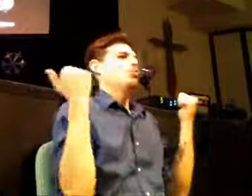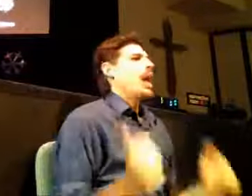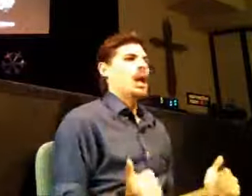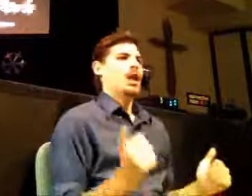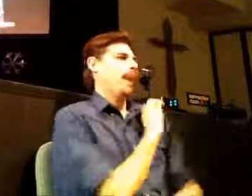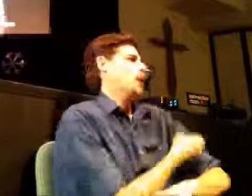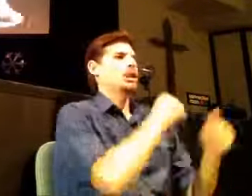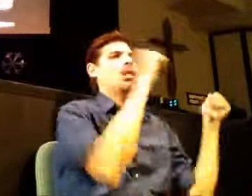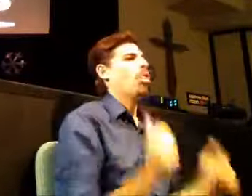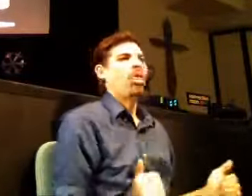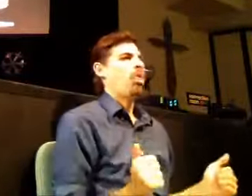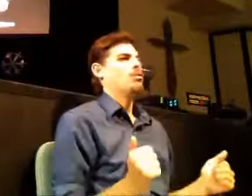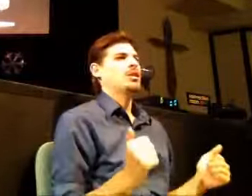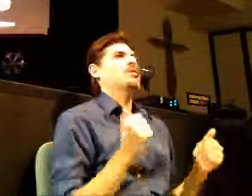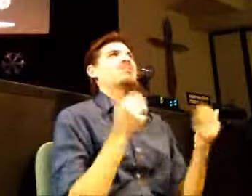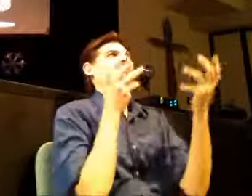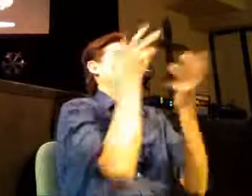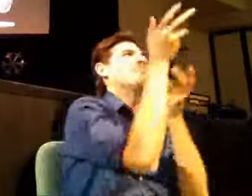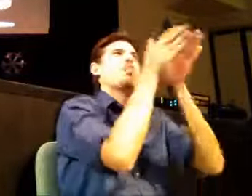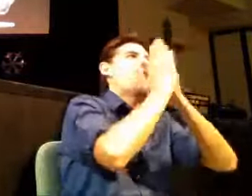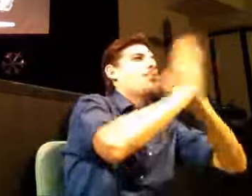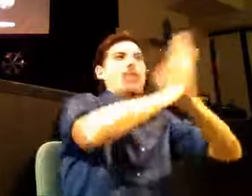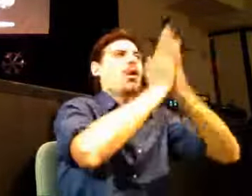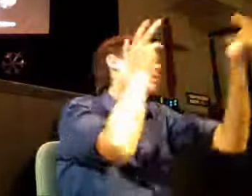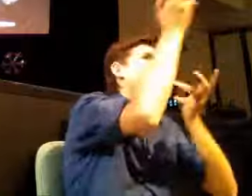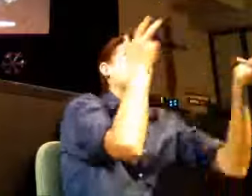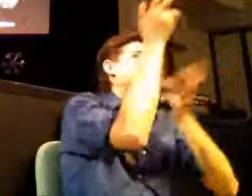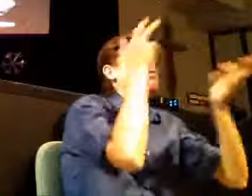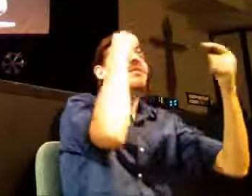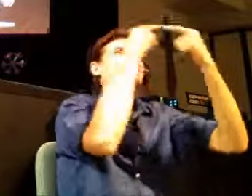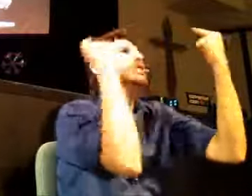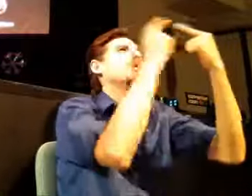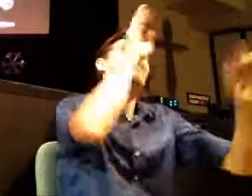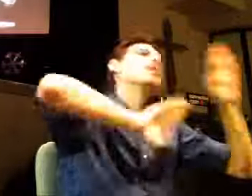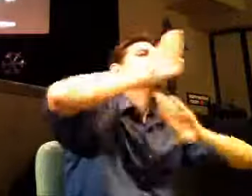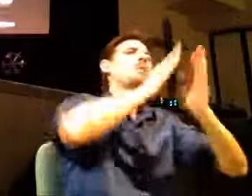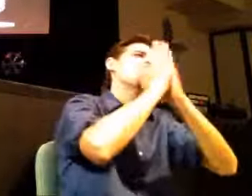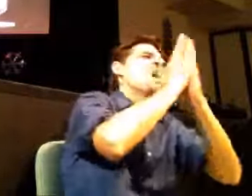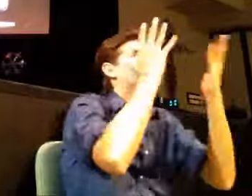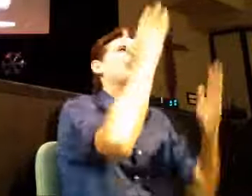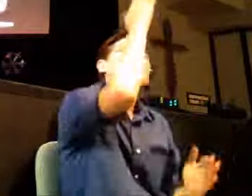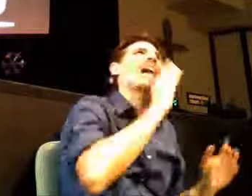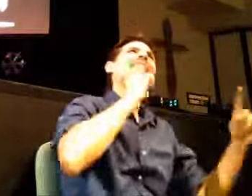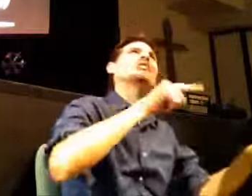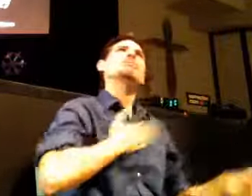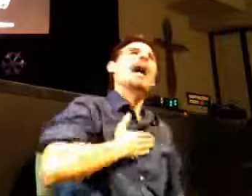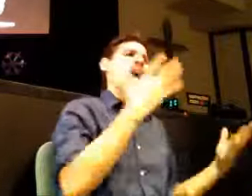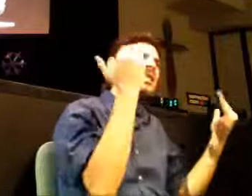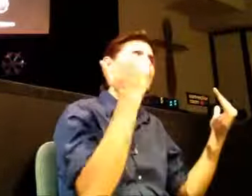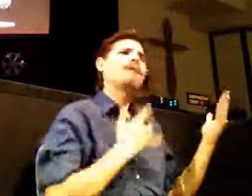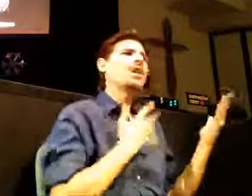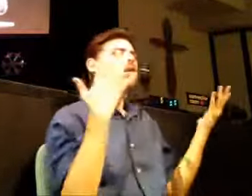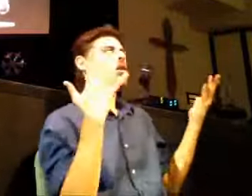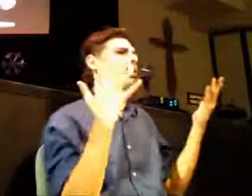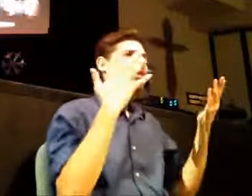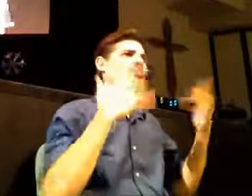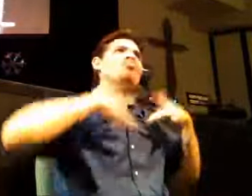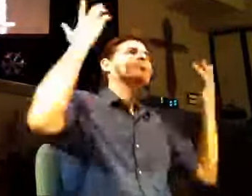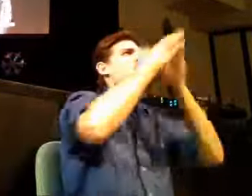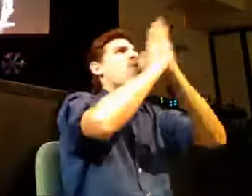lost of energy and just, you know, and one of those things you just pray about and pray about and pray about, and the more frustrated you get, the more you pray about you just keep wanting God to answer this thing and He doesn't, you don't know why God isn't doing anything, I just got to pray harder until finally it's like, and